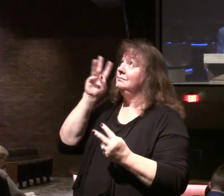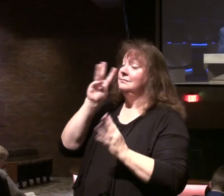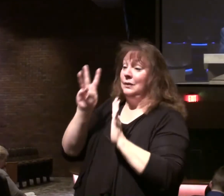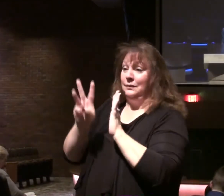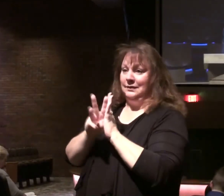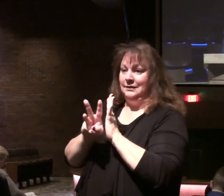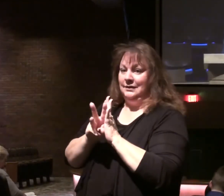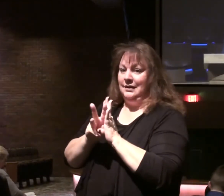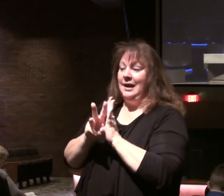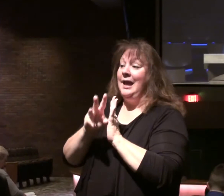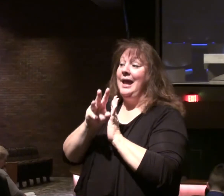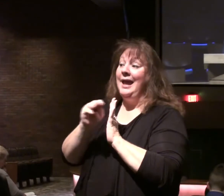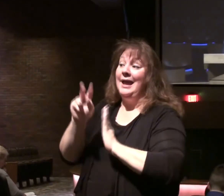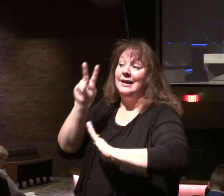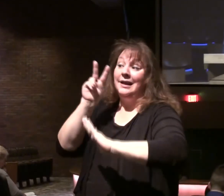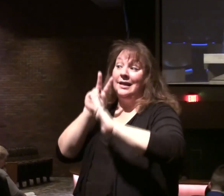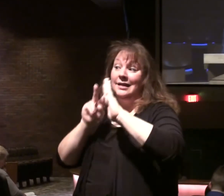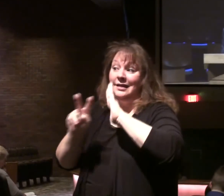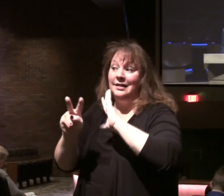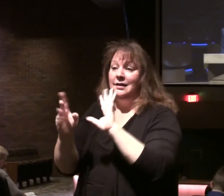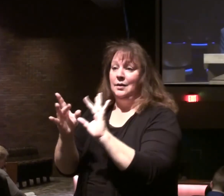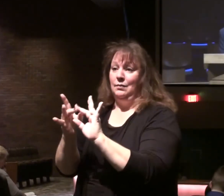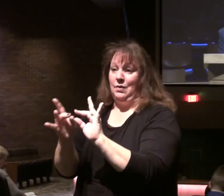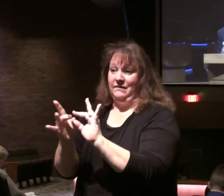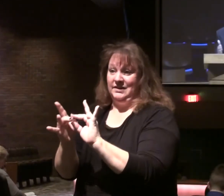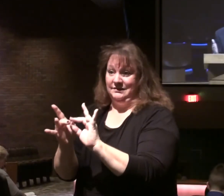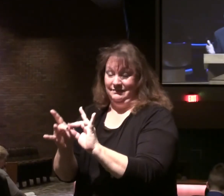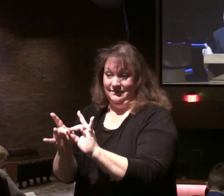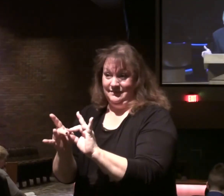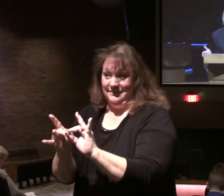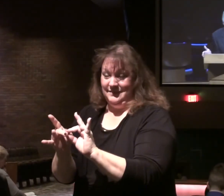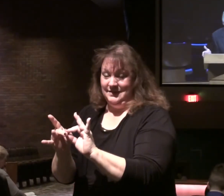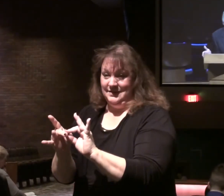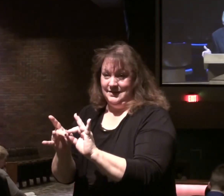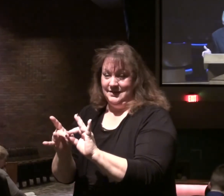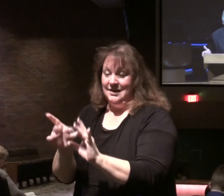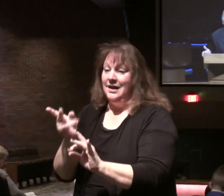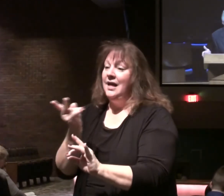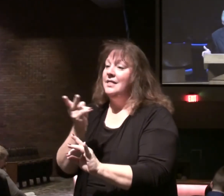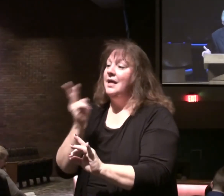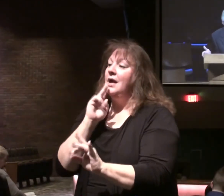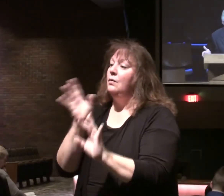they are prophets. They will prophesy.